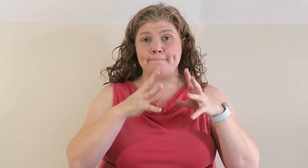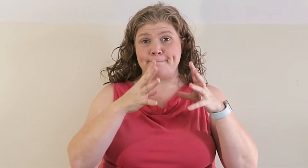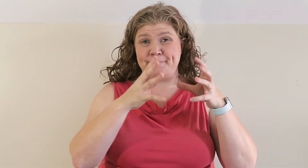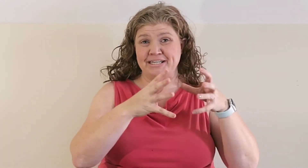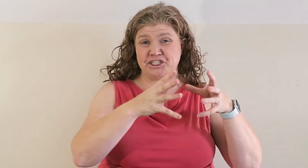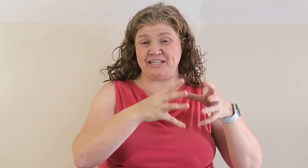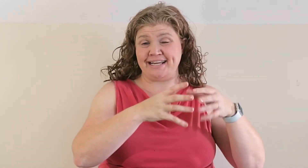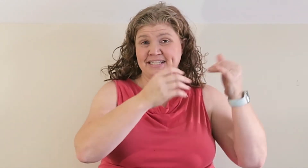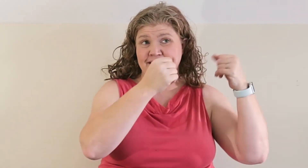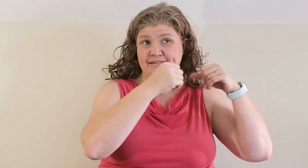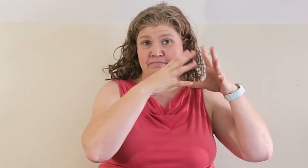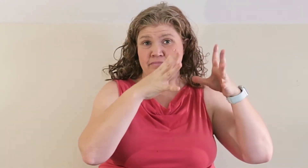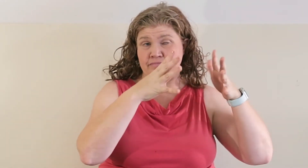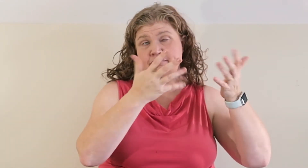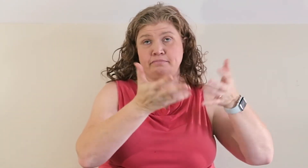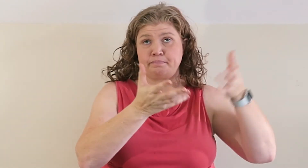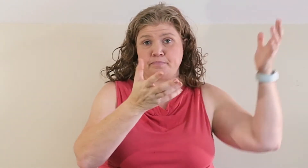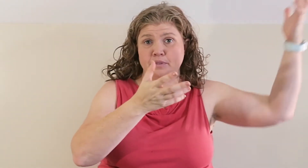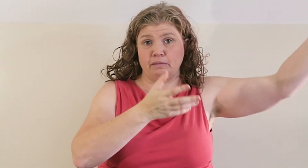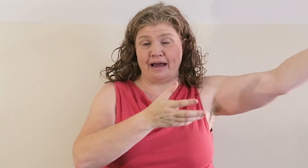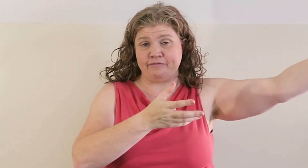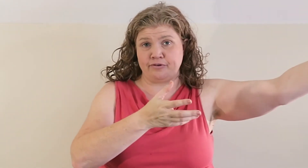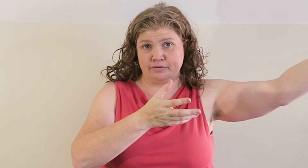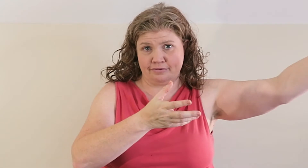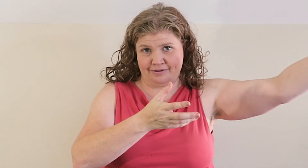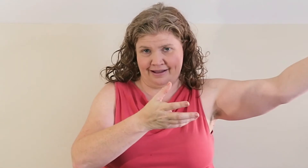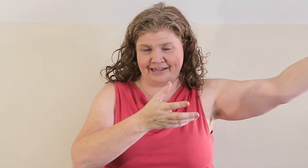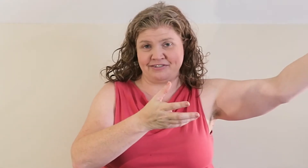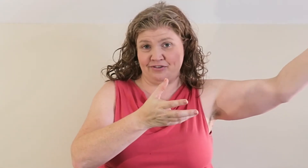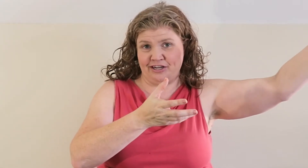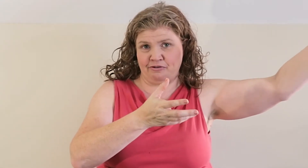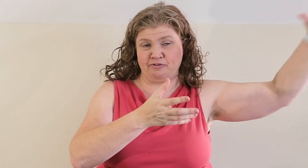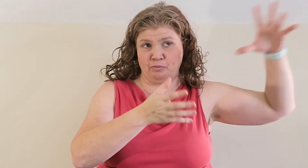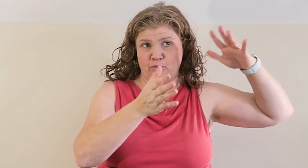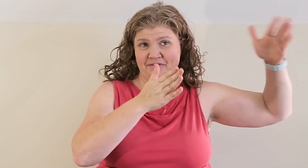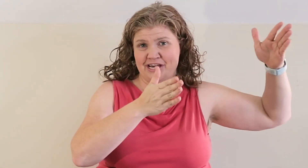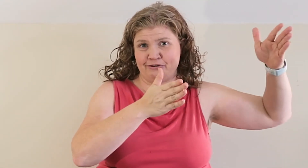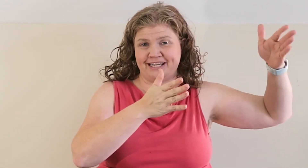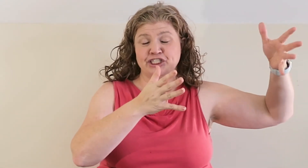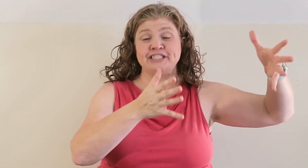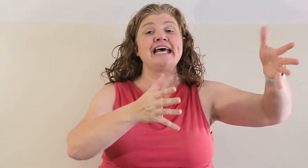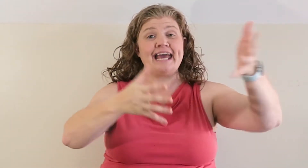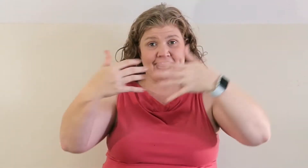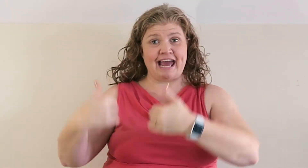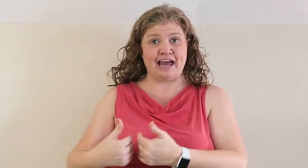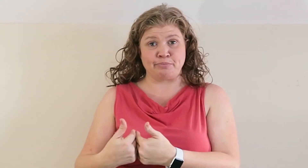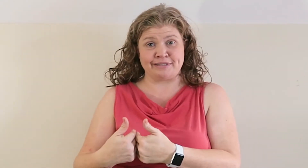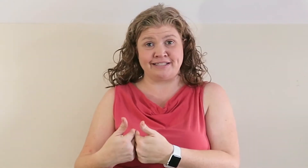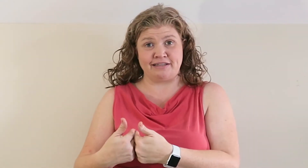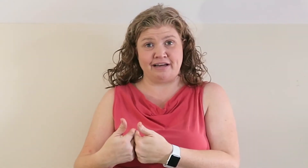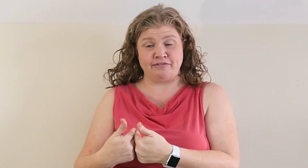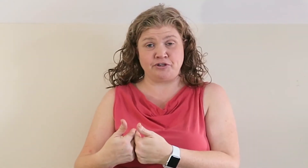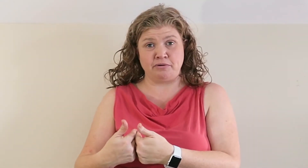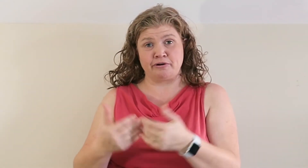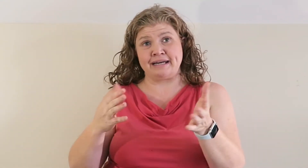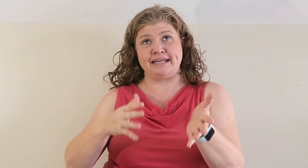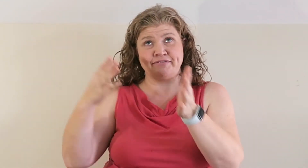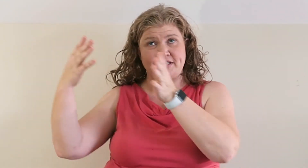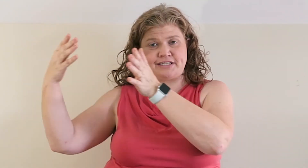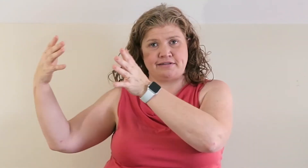But she takes the live class video from one of the other sections and presents it live or and gives it